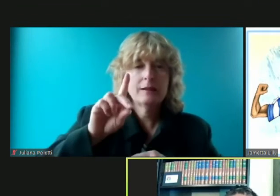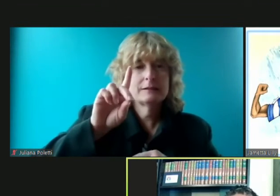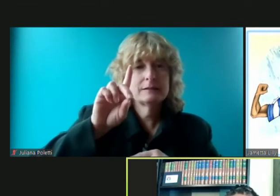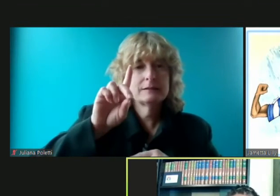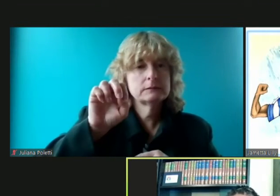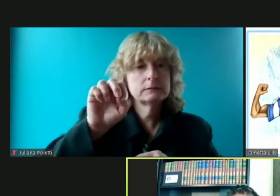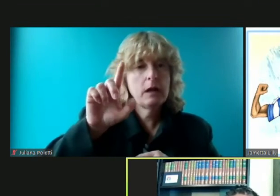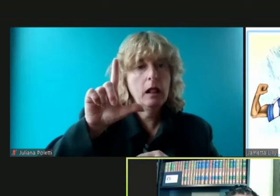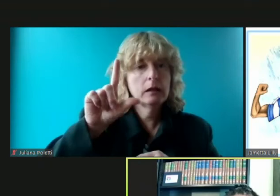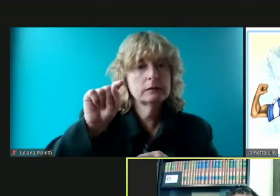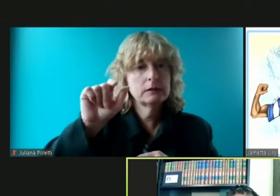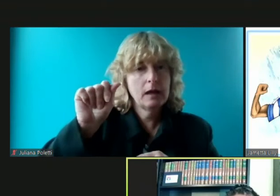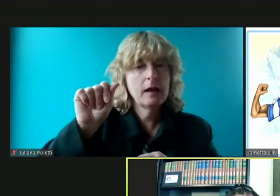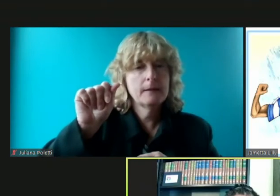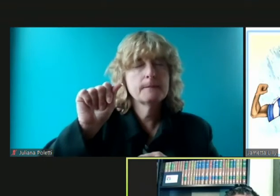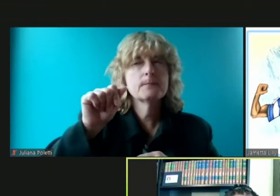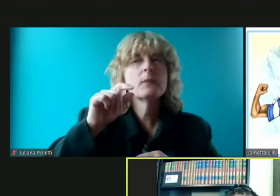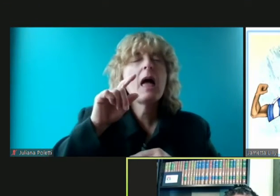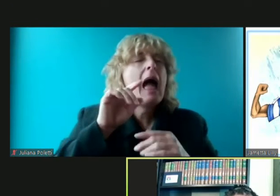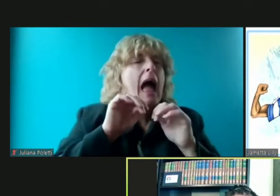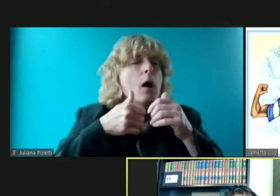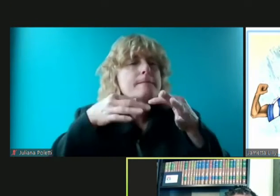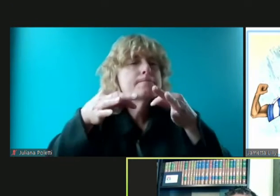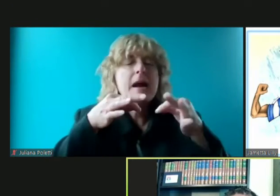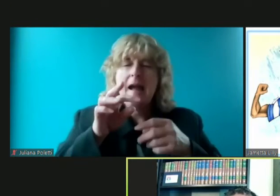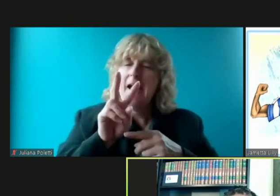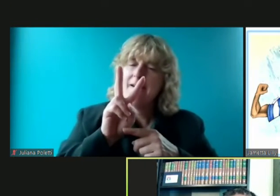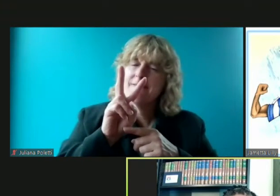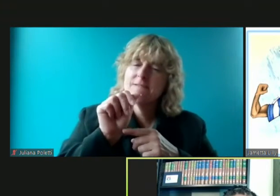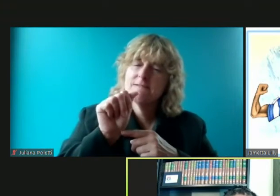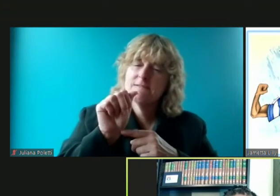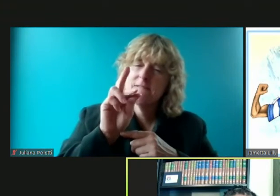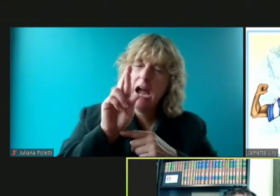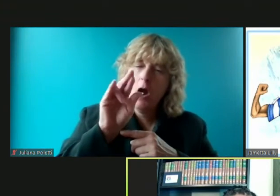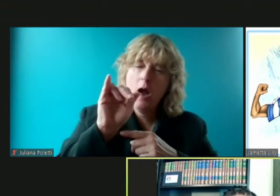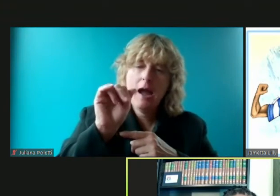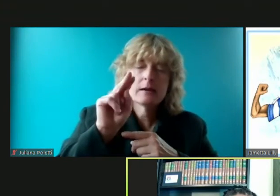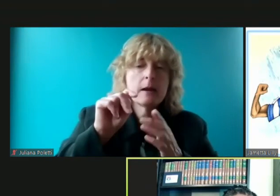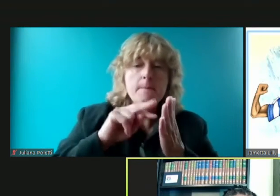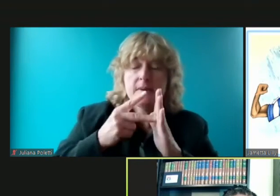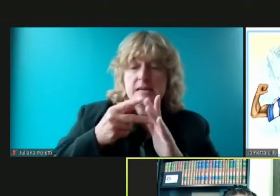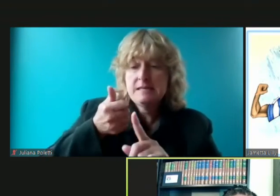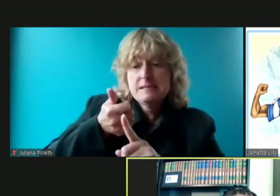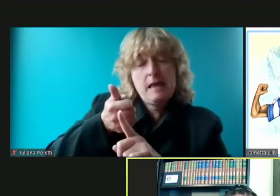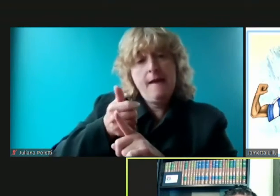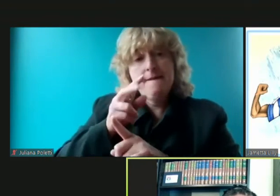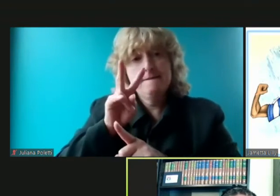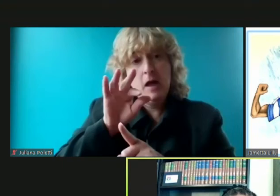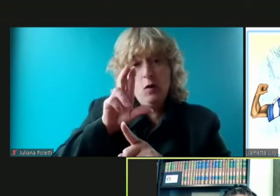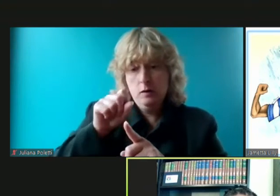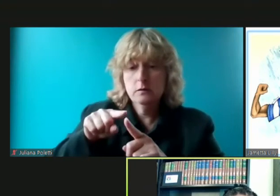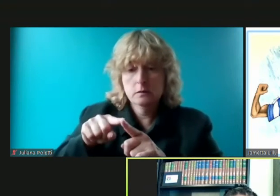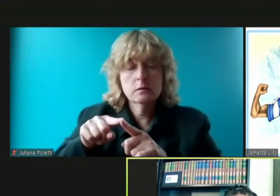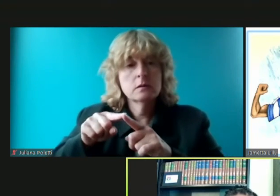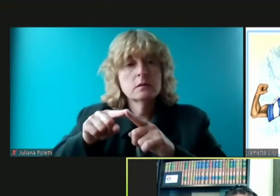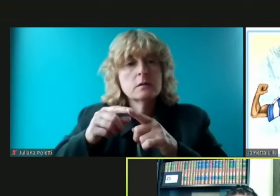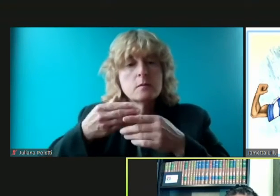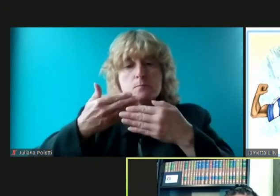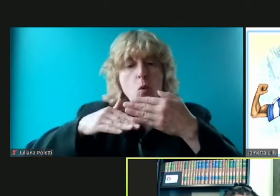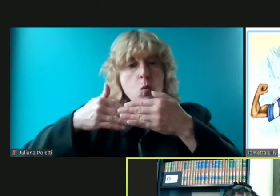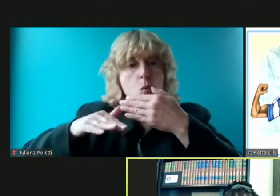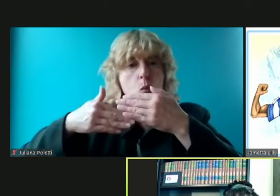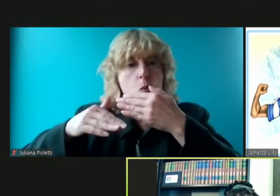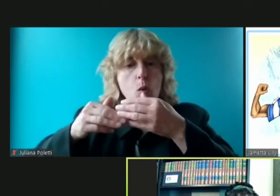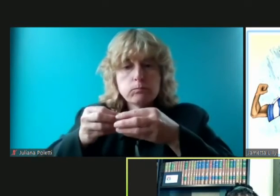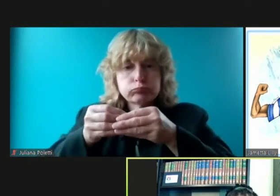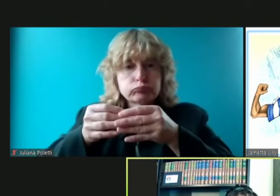in their copying their genetic material most of those errors are not good for the virus and so they don't they don't they're